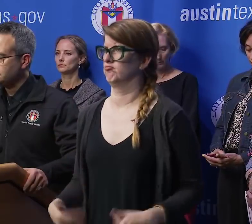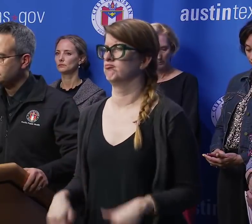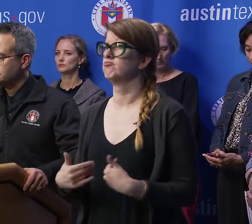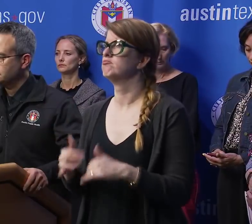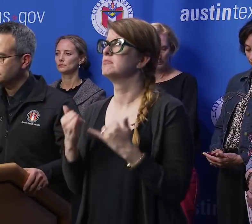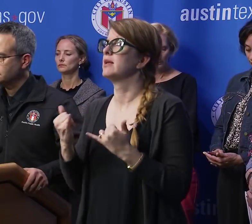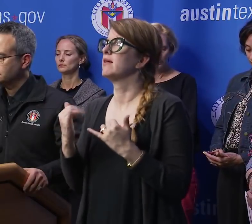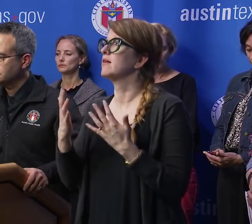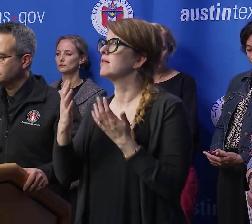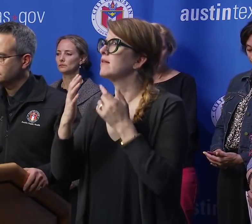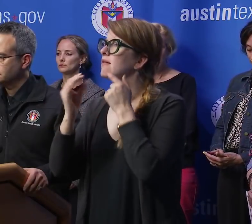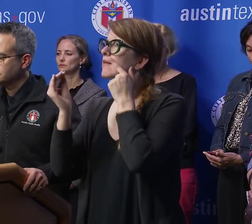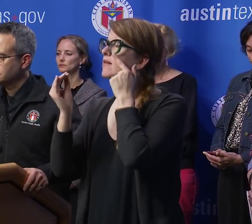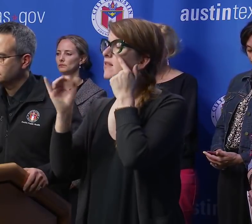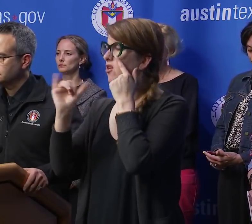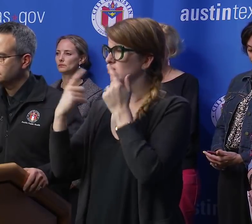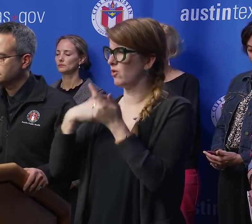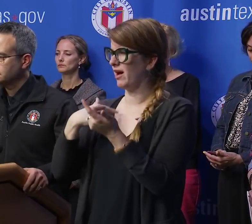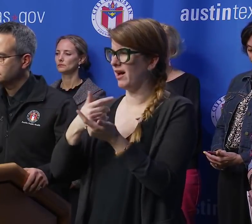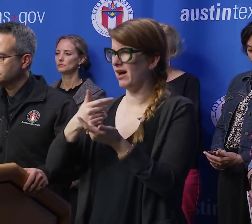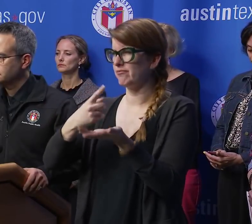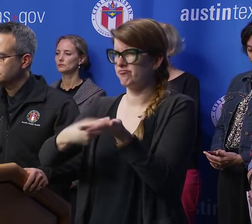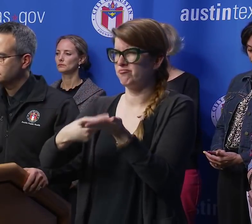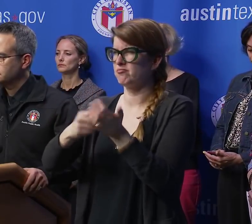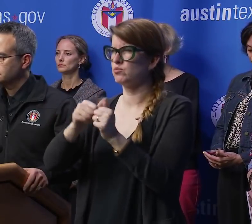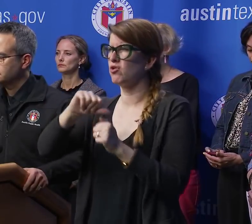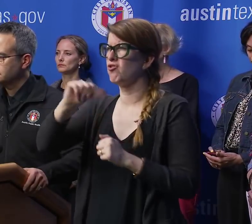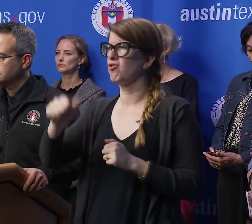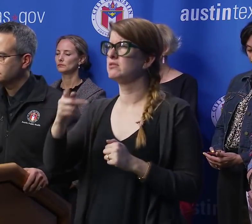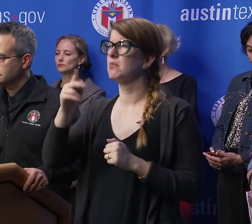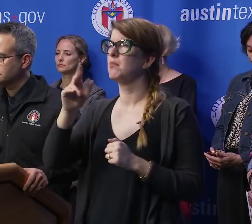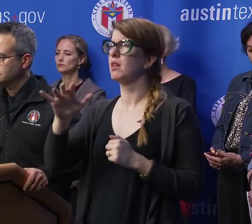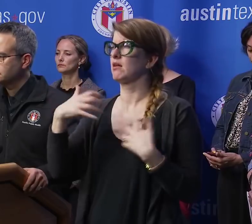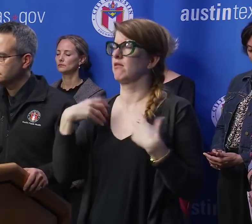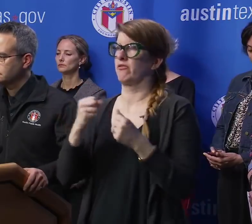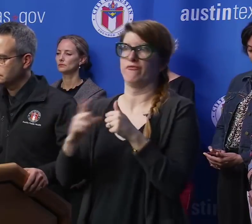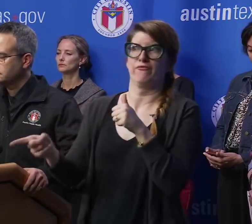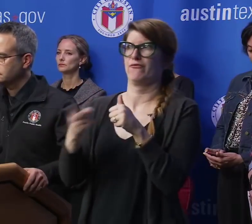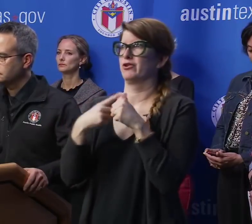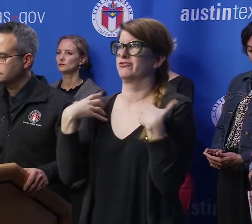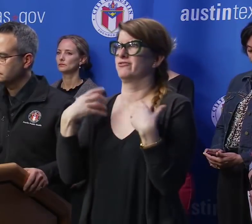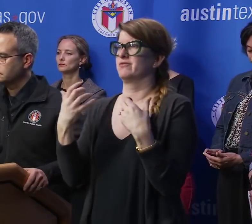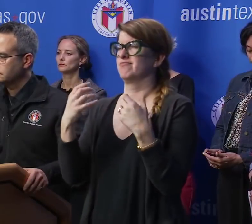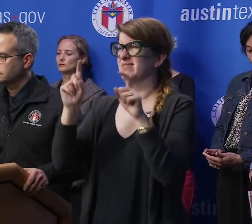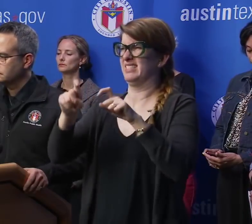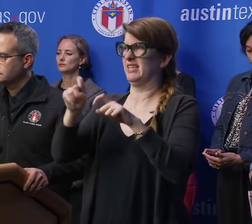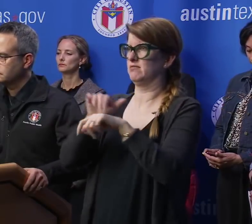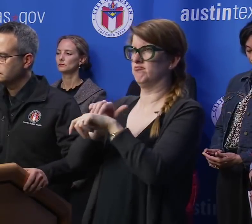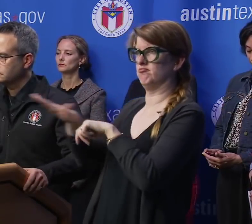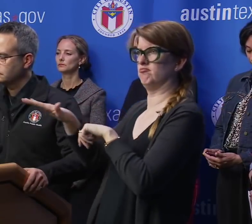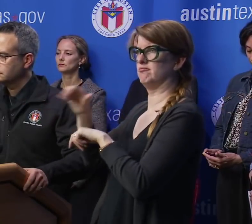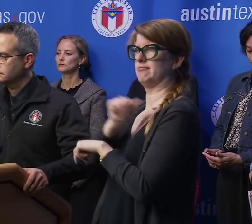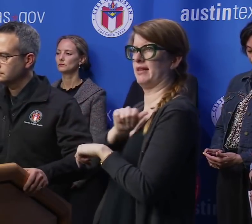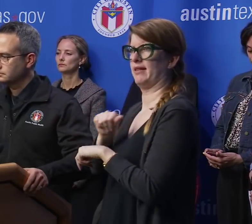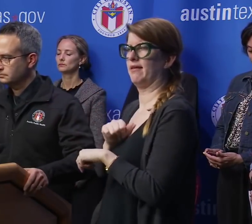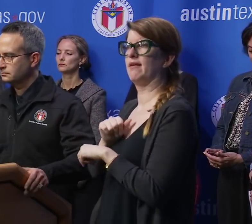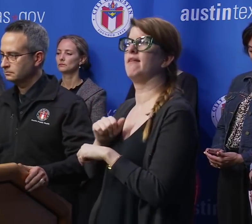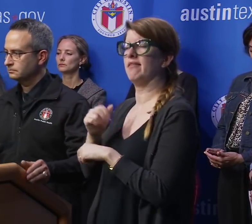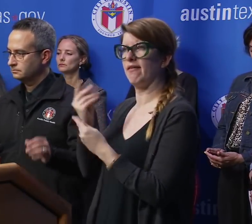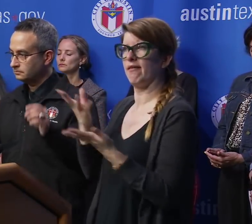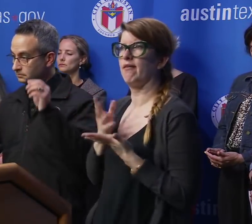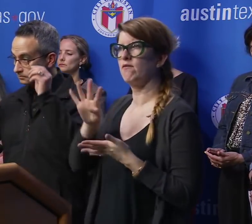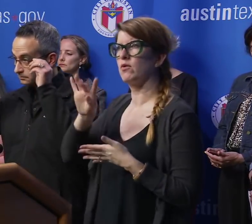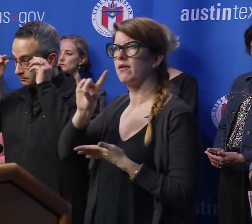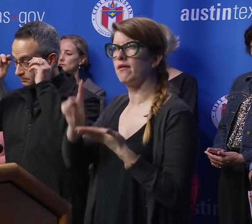And also, I talked to Austin Public Health about a test, the first test that was sent to Atlanta, and they said 48 hours. you the